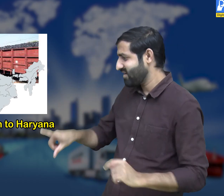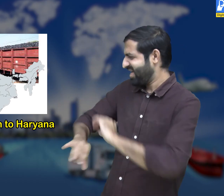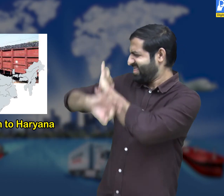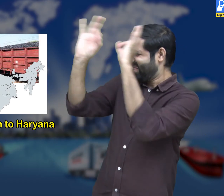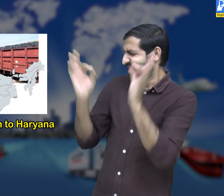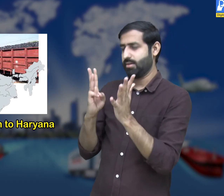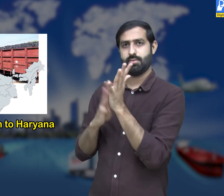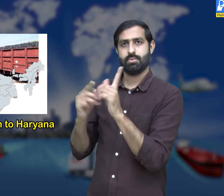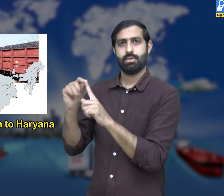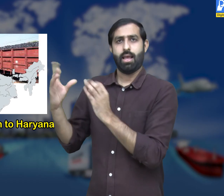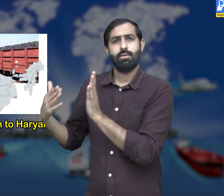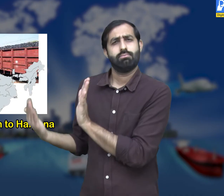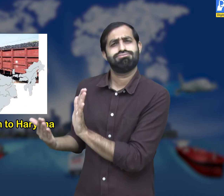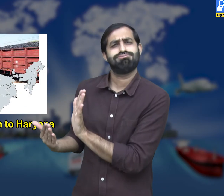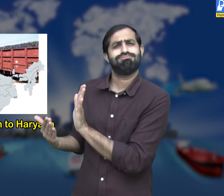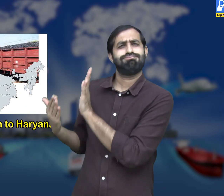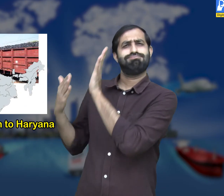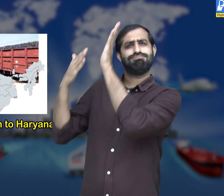for transporting coal.